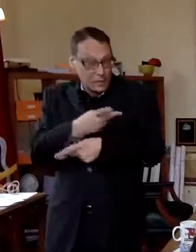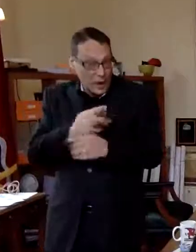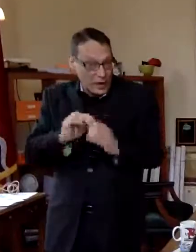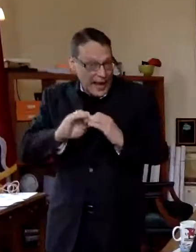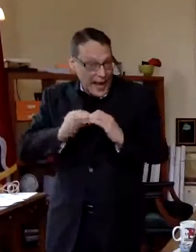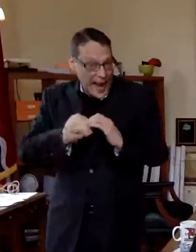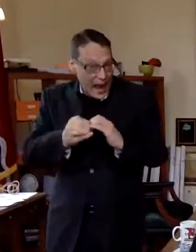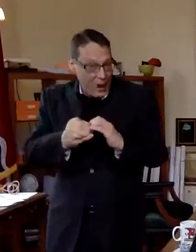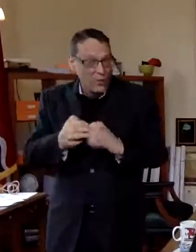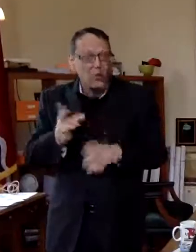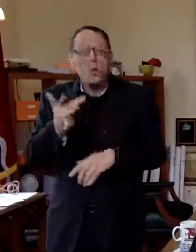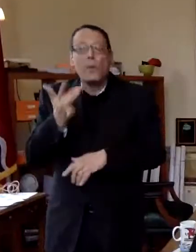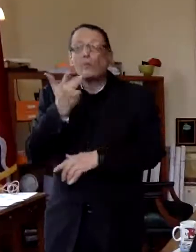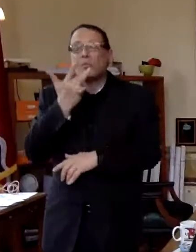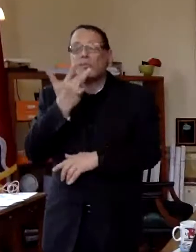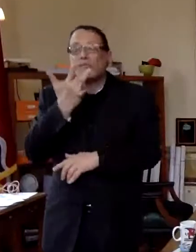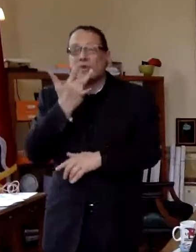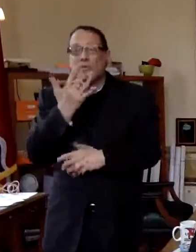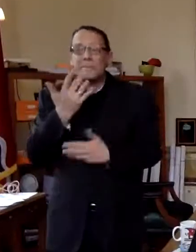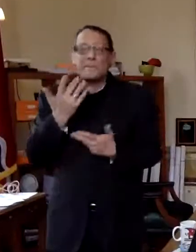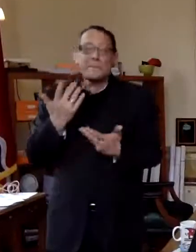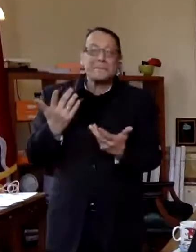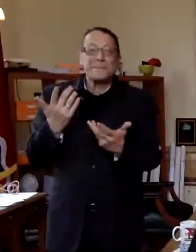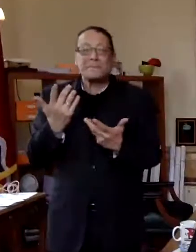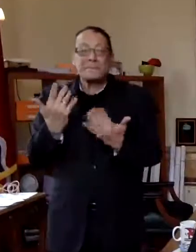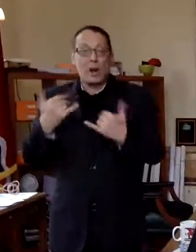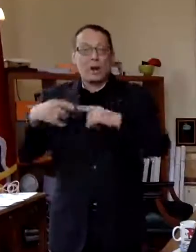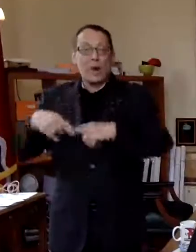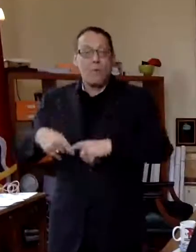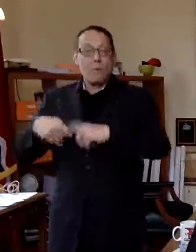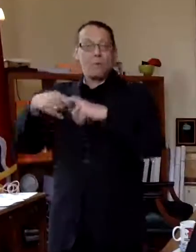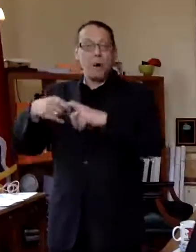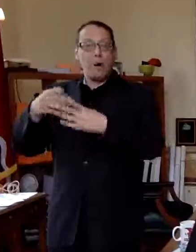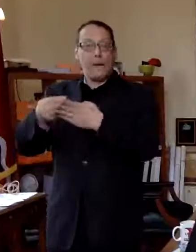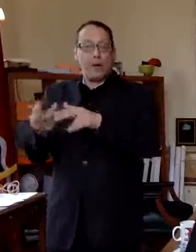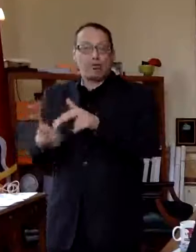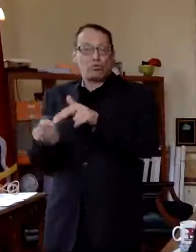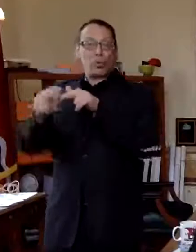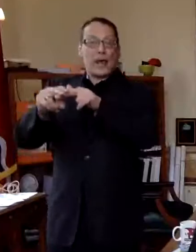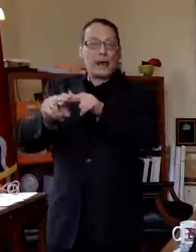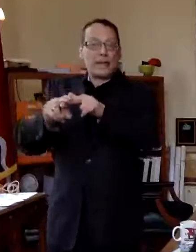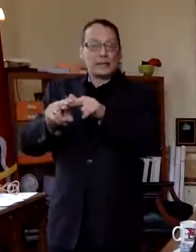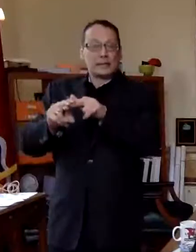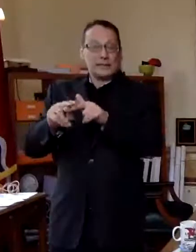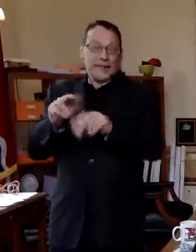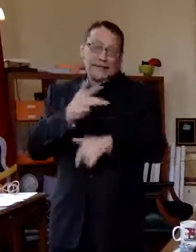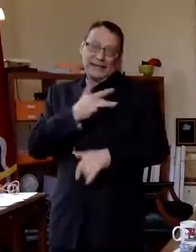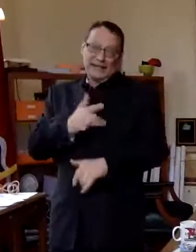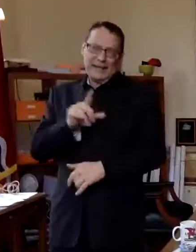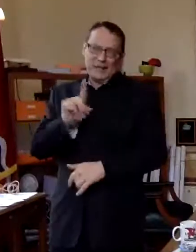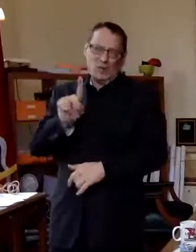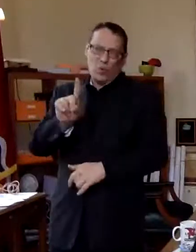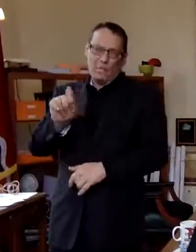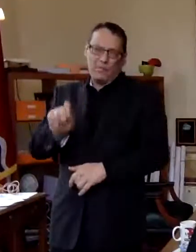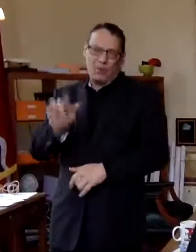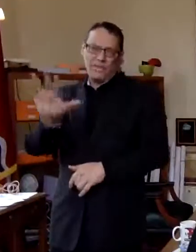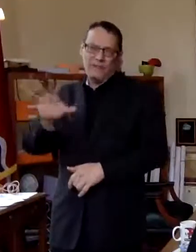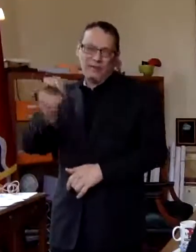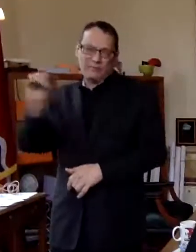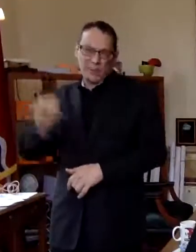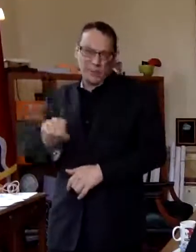probably um we're putting a pause on raises uh one and a half percent is the normal city raise